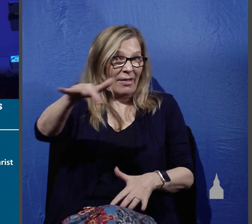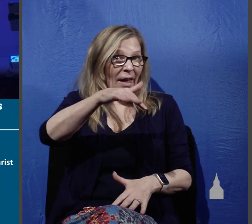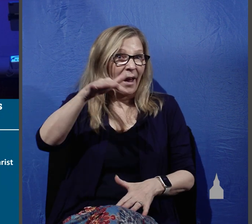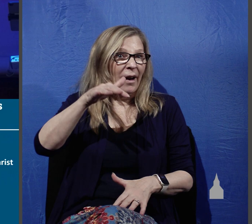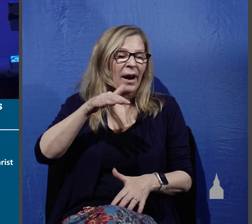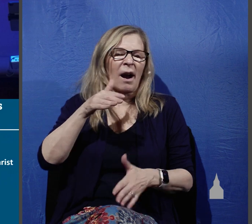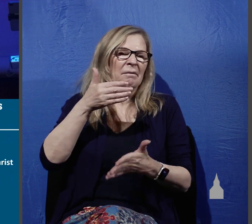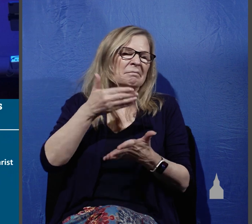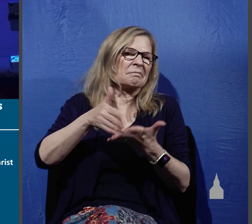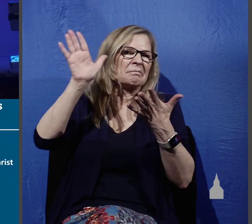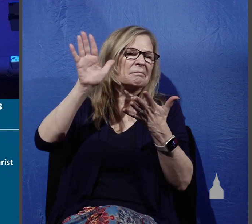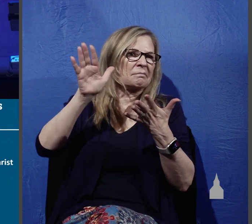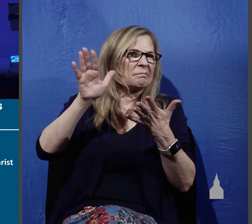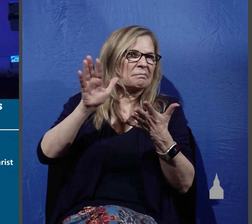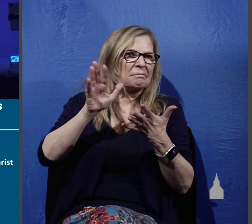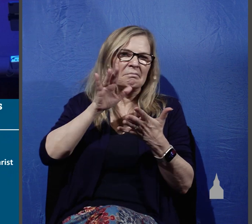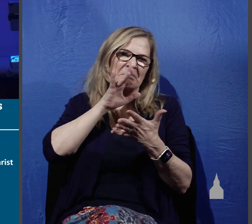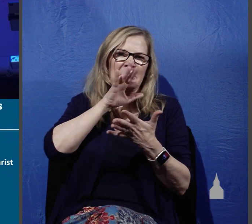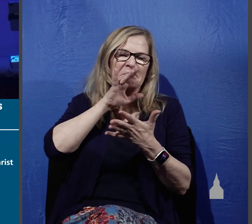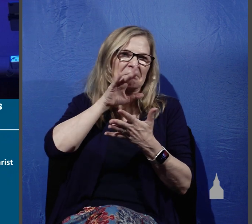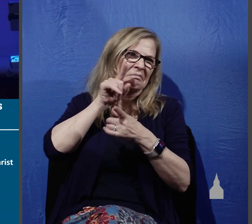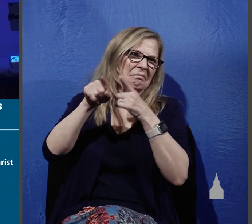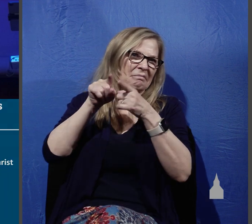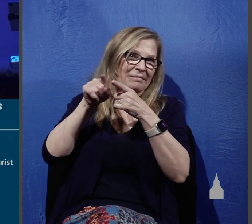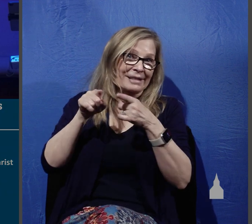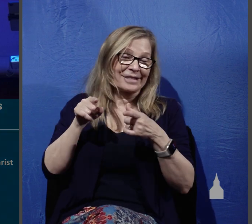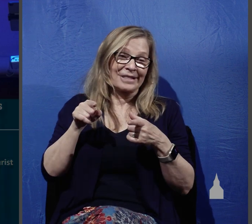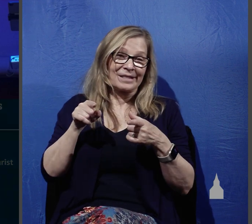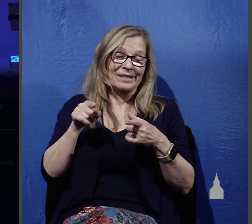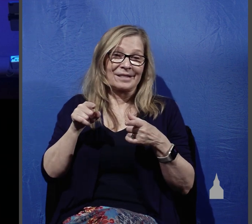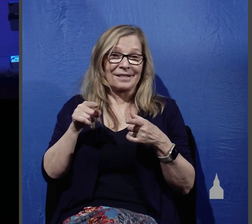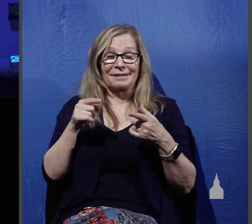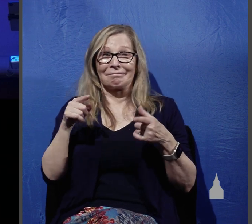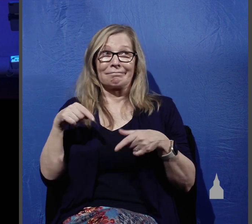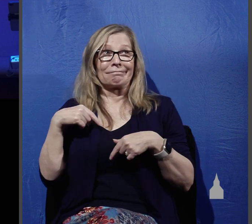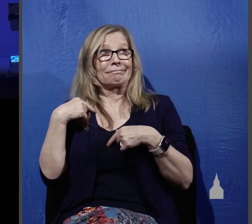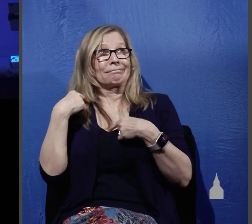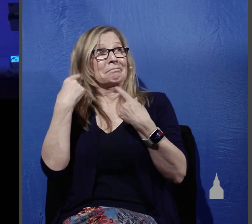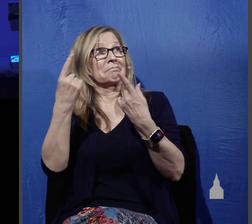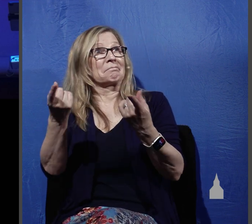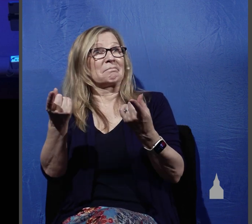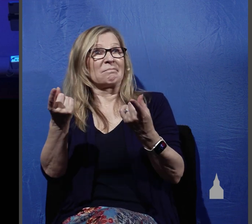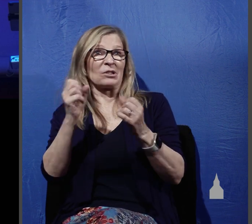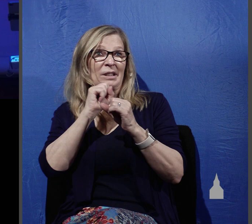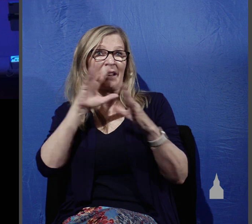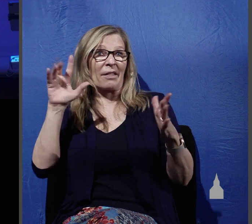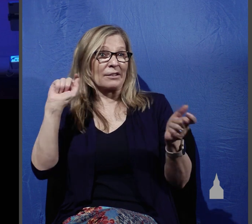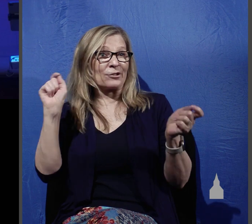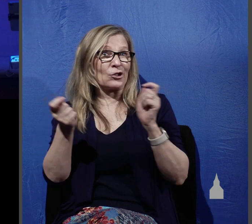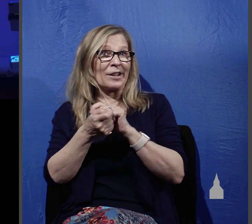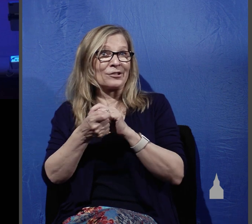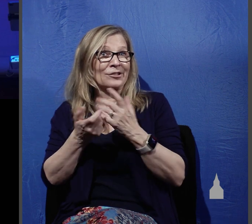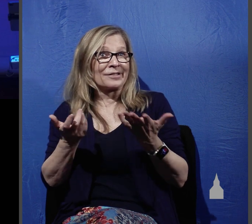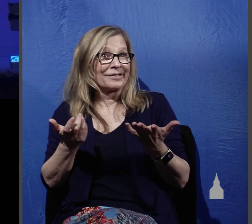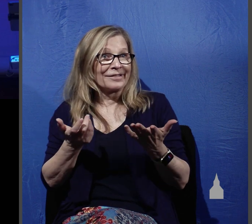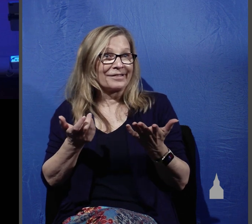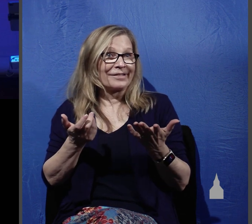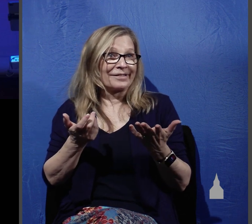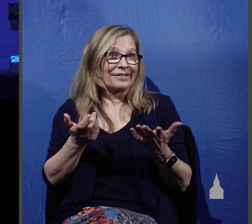and folks nothing has really changed over the last 2,000 years the Lord's servants